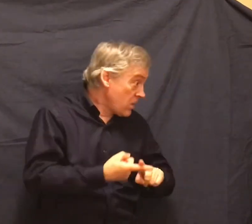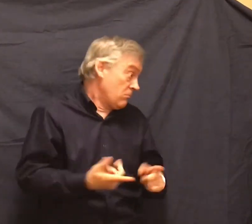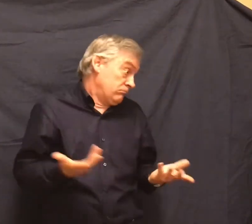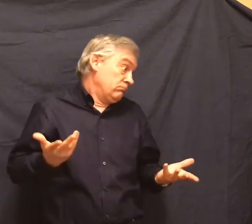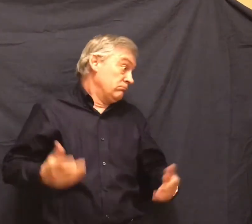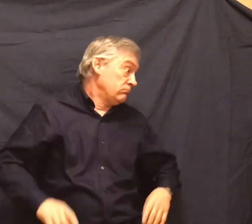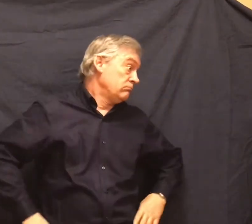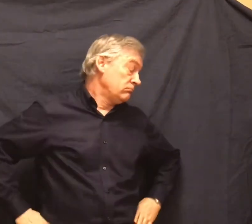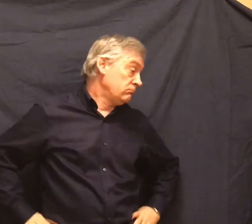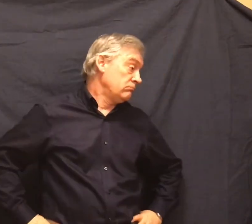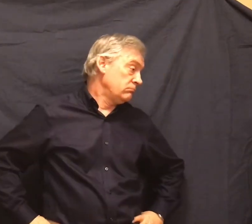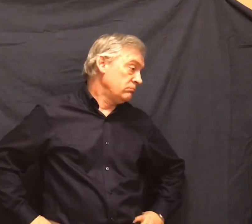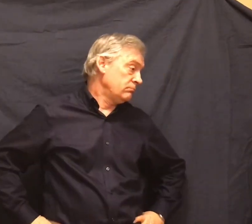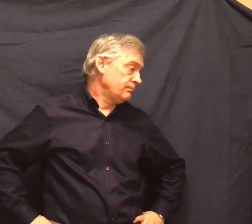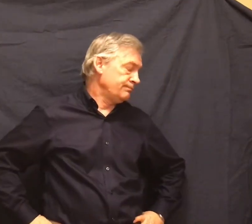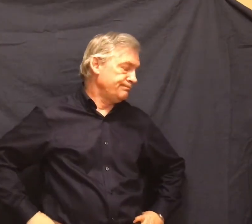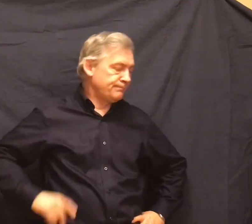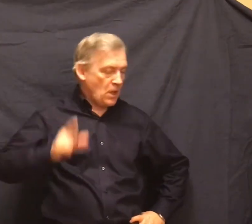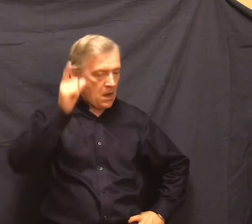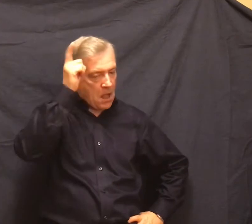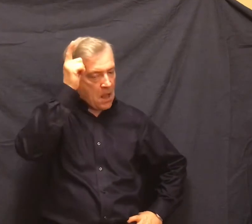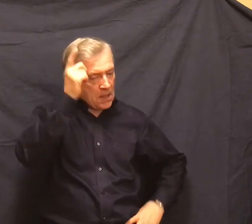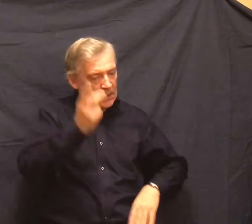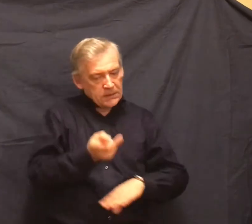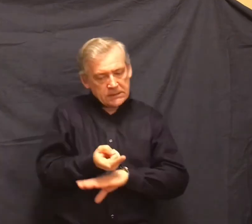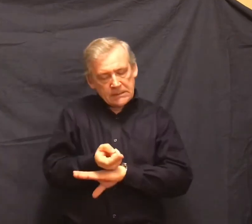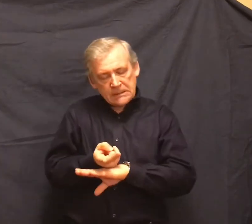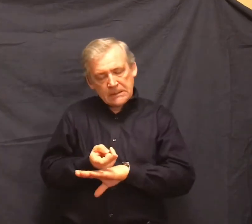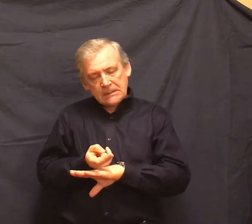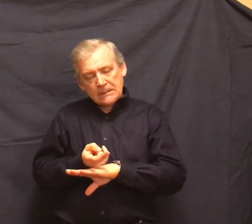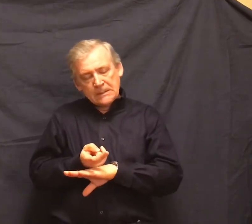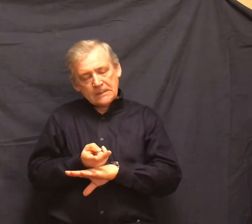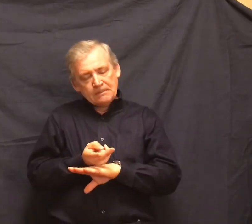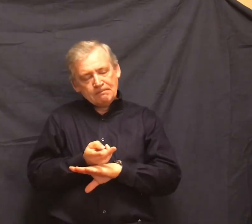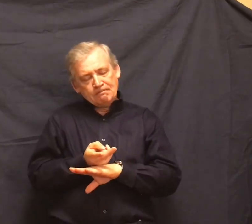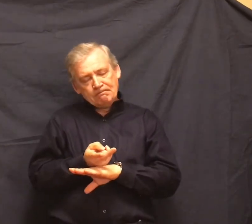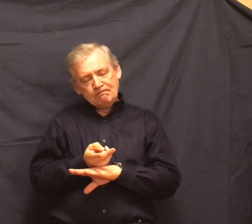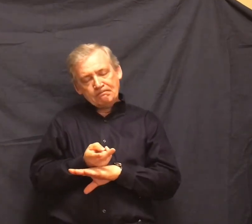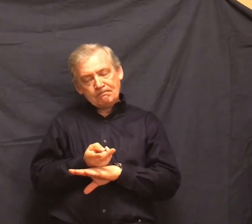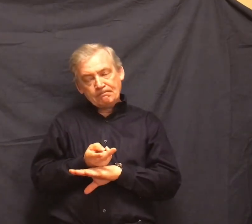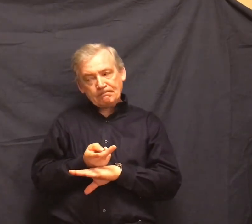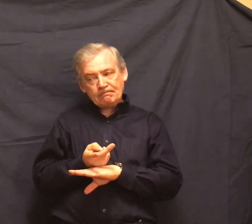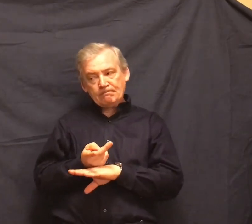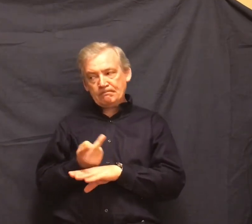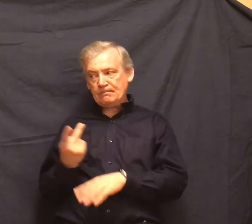For a moment, Lenny lay quiet. And then he said, hopefully, we're going to work on a ranch, George.